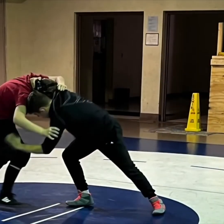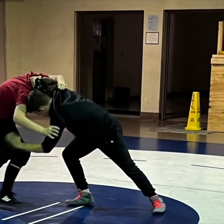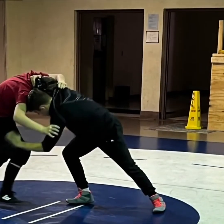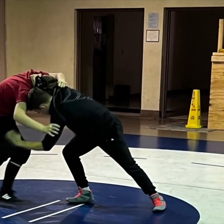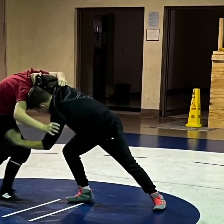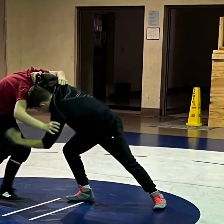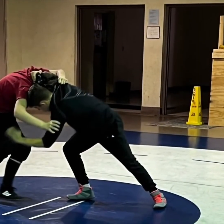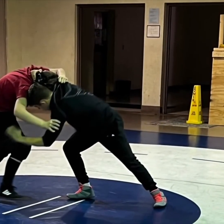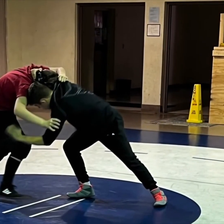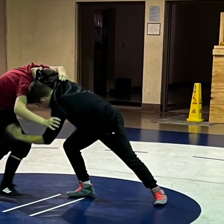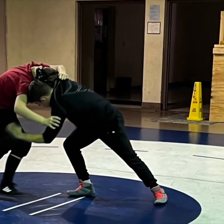Get out there!